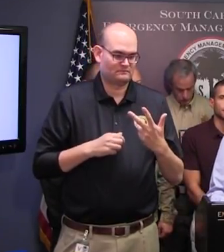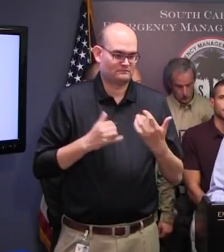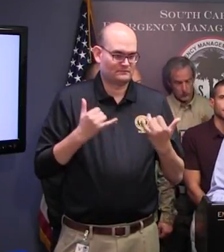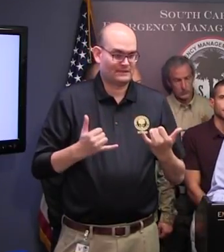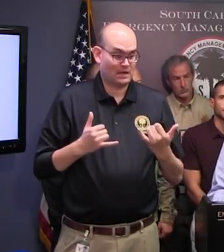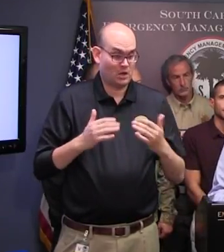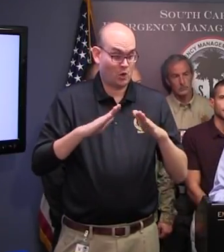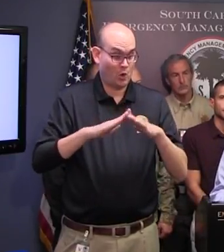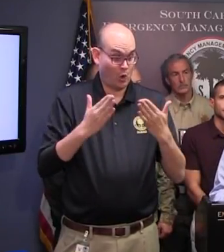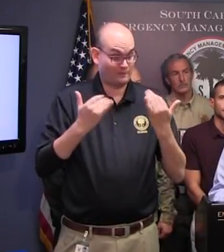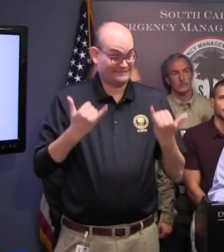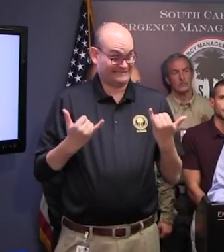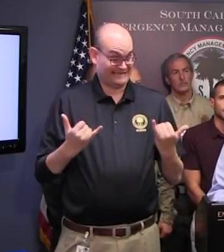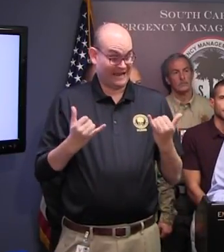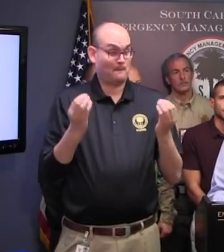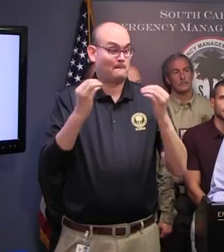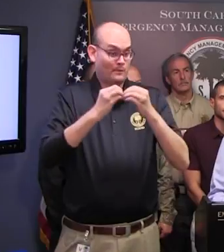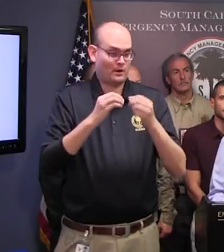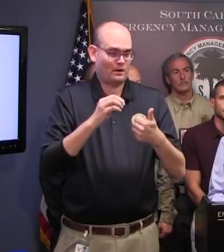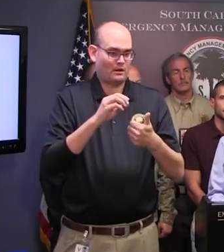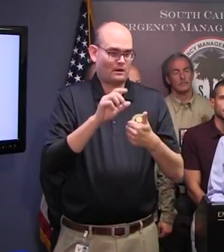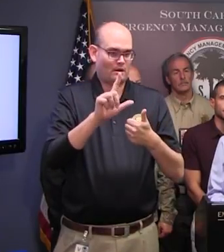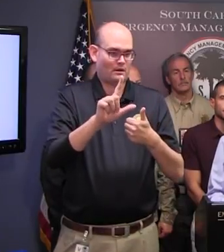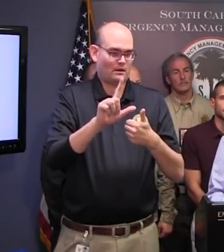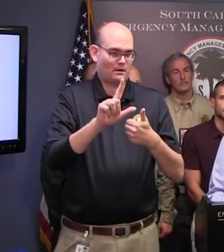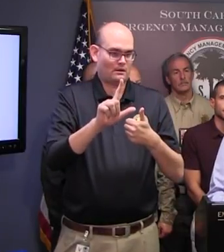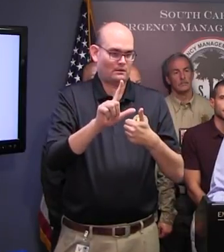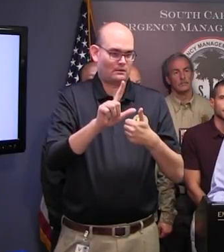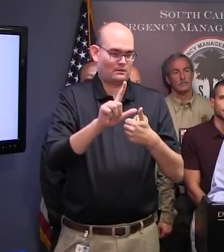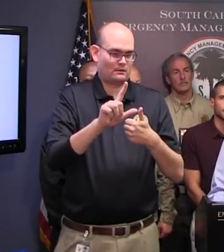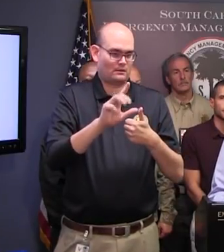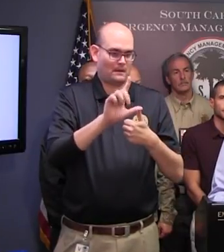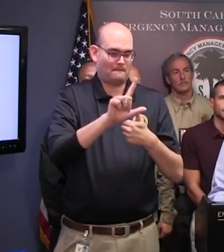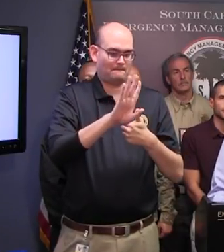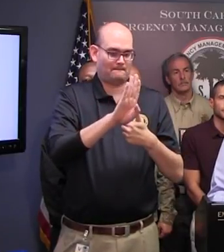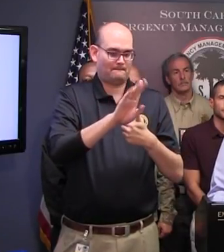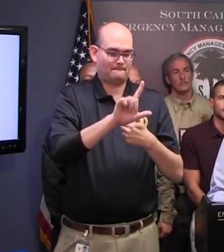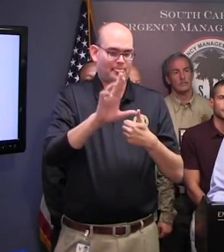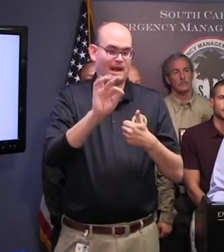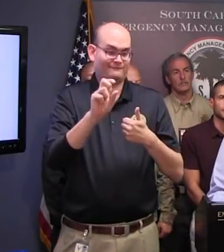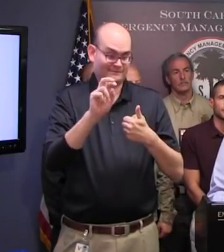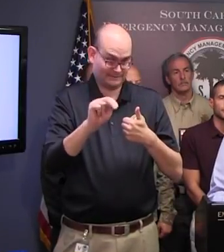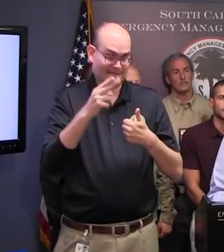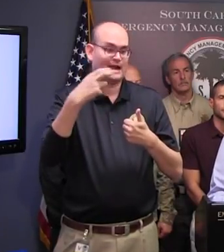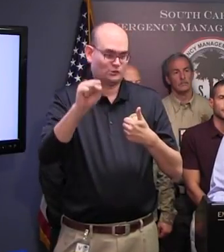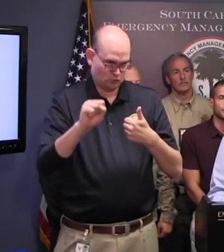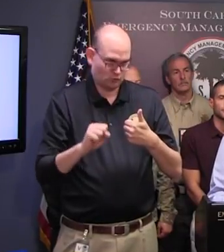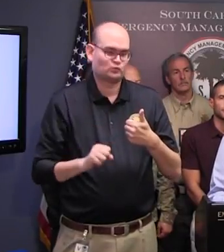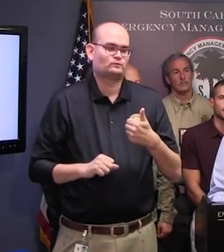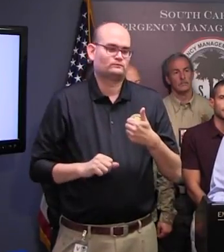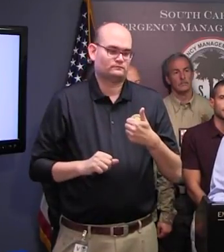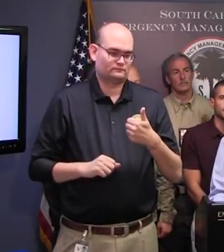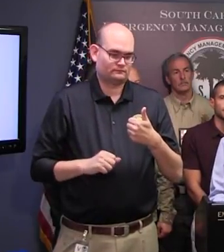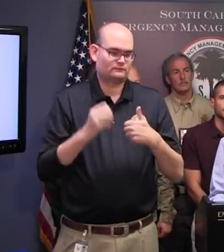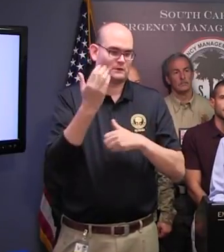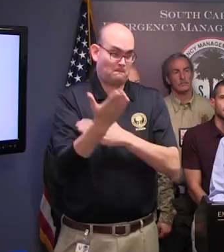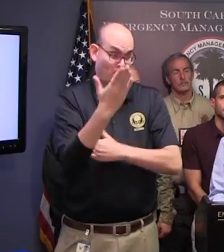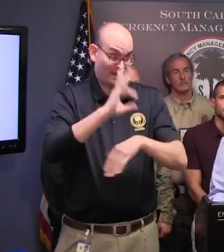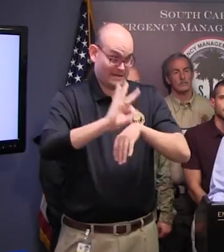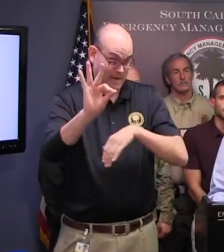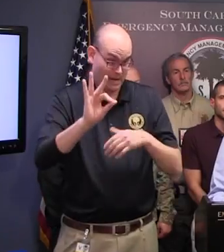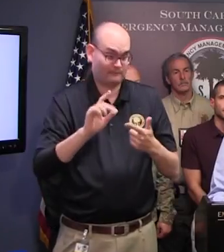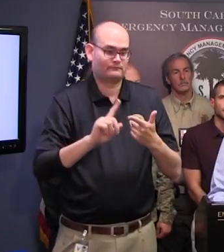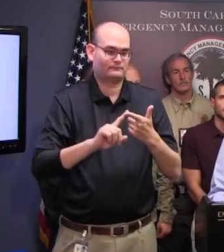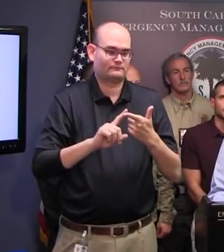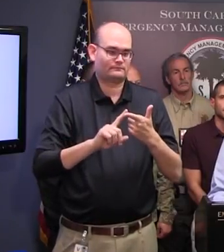today. Bluffton High School in Beaufort County opened at 9 a.m. Battery Creek